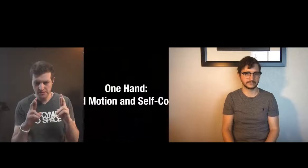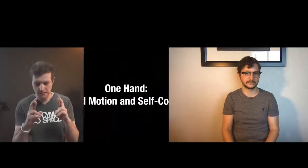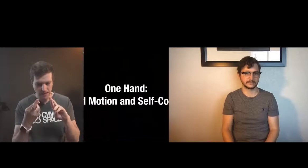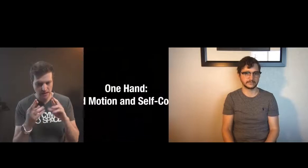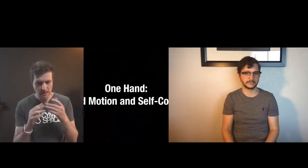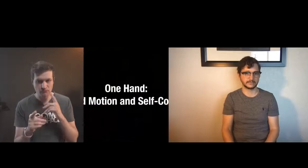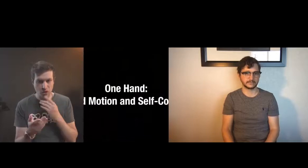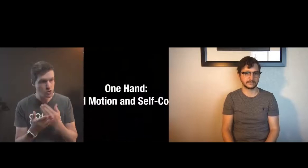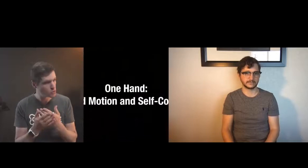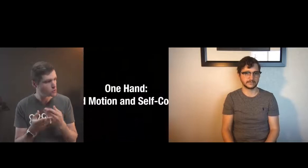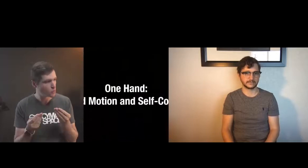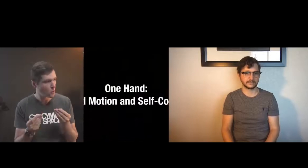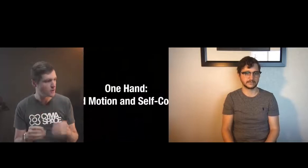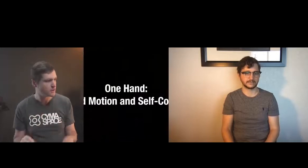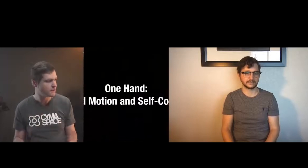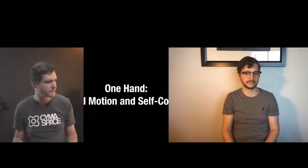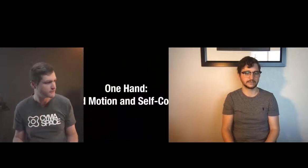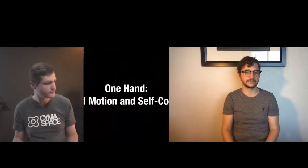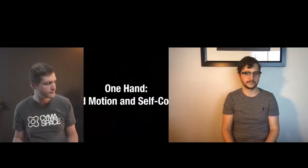being used with a camera not gloves